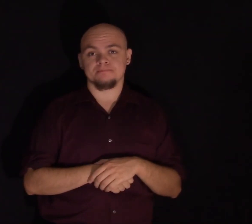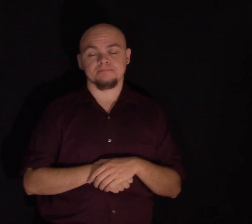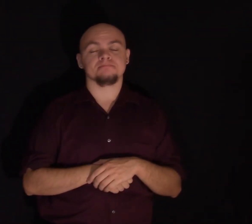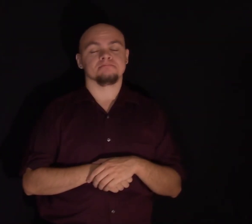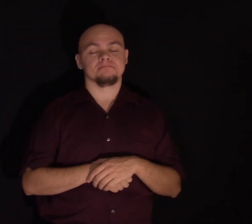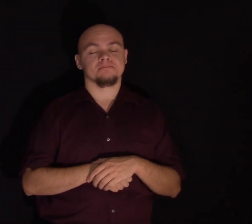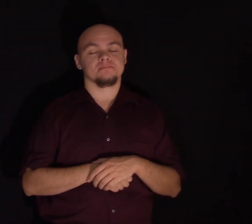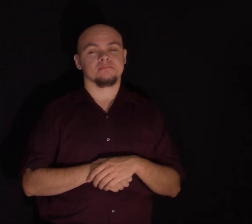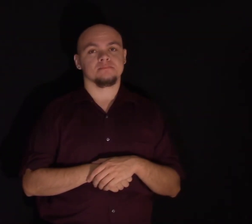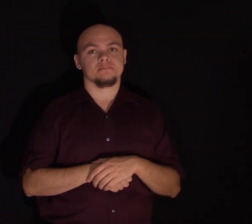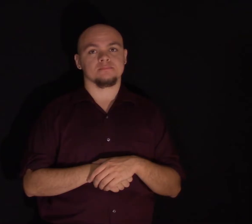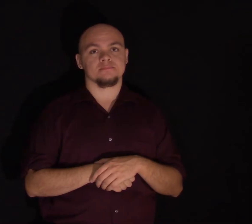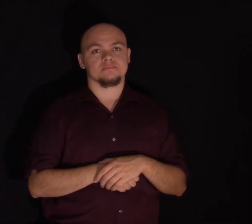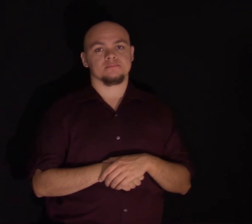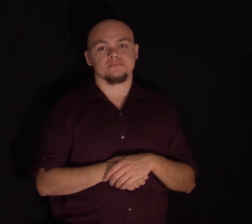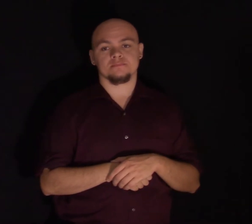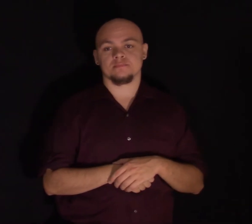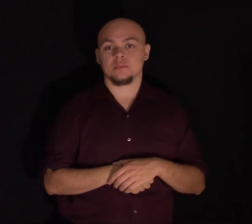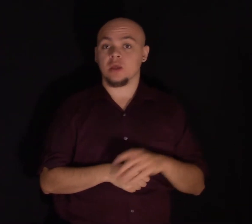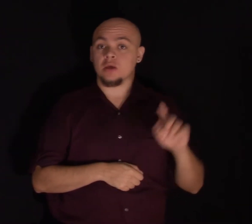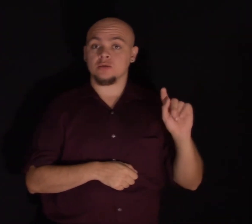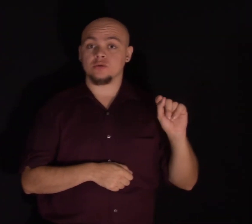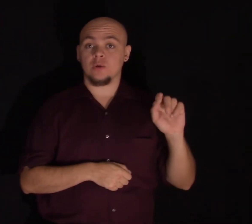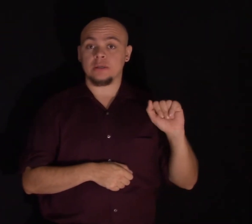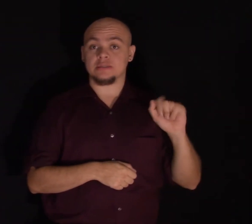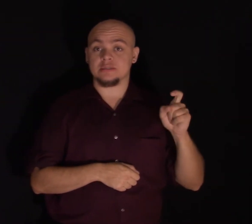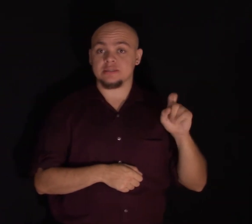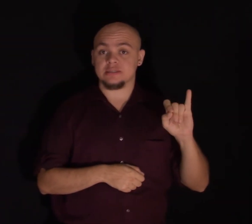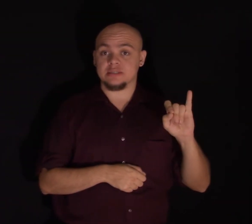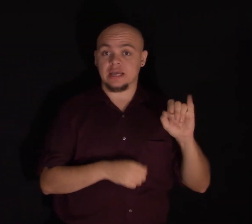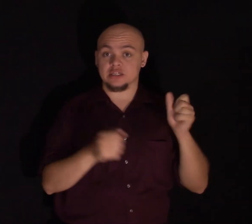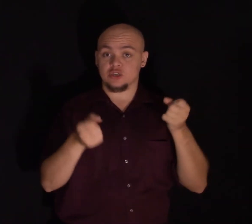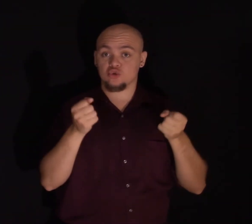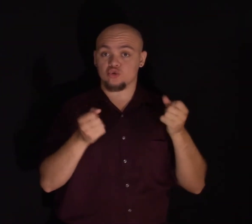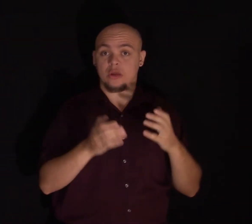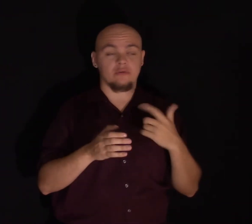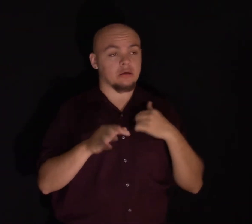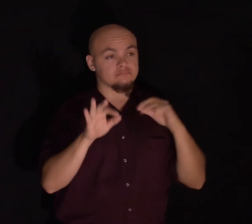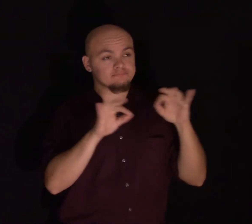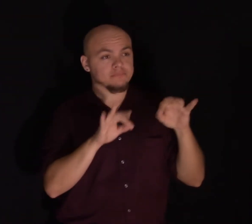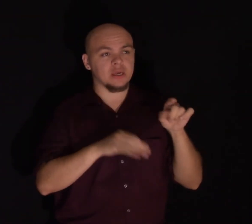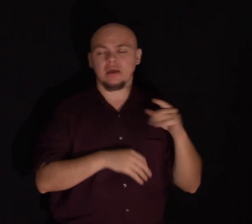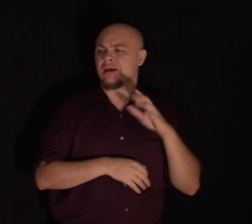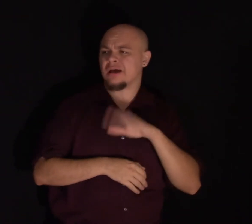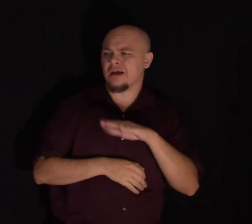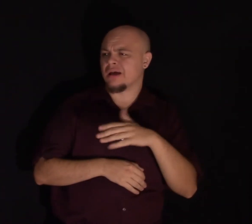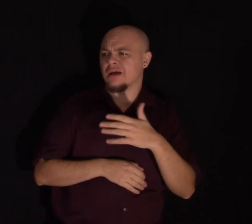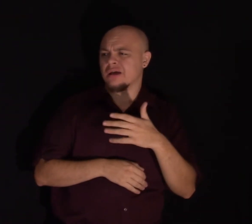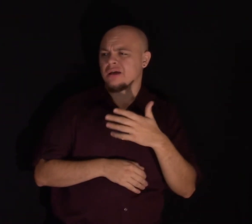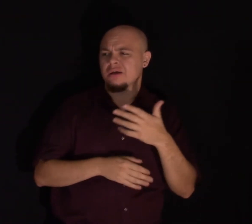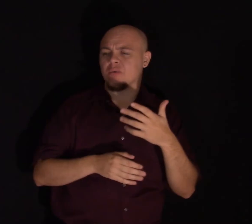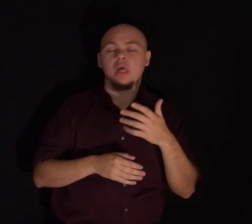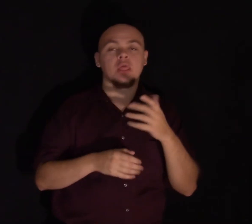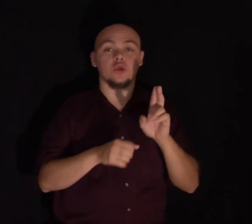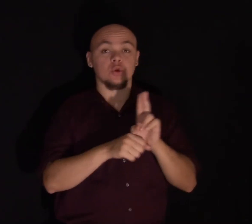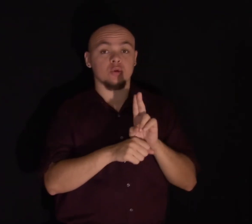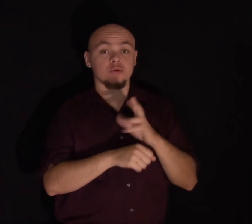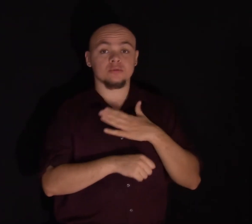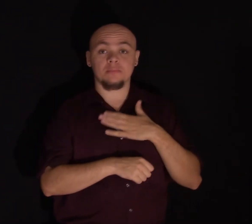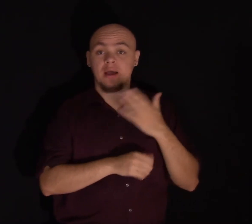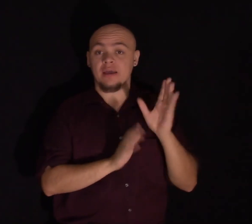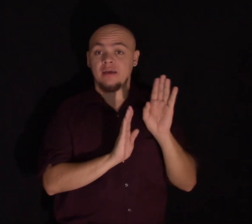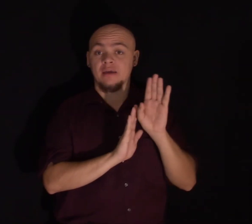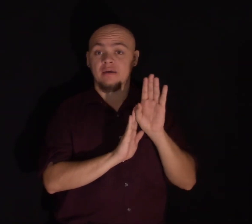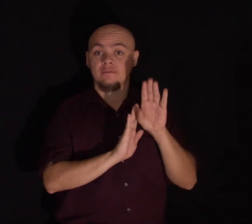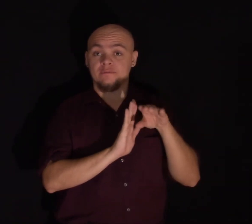telling a taxi driver about it recently, and he was saying, well, what is it? And I said, well, you can use my 15-minute